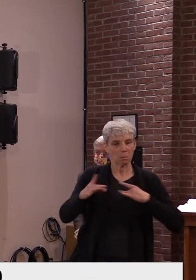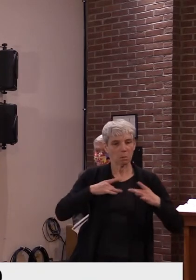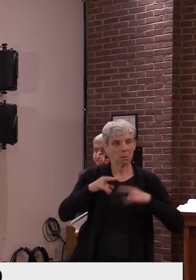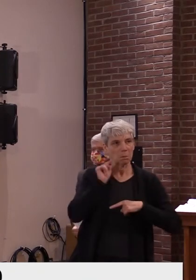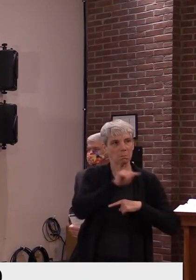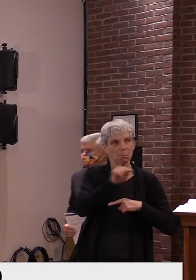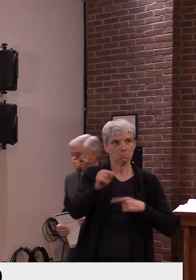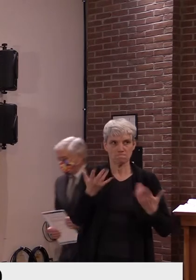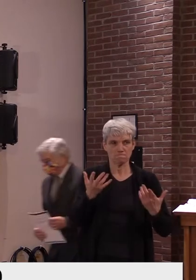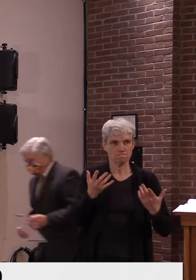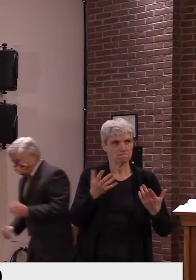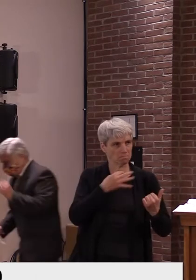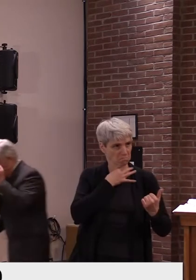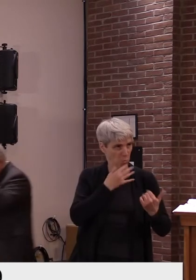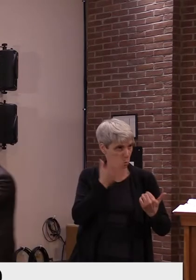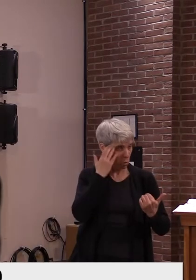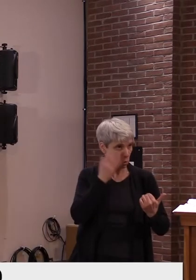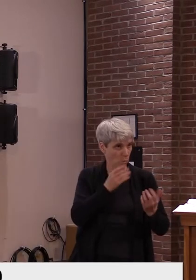Secretary Smith.